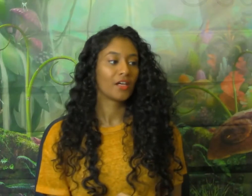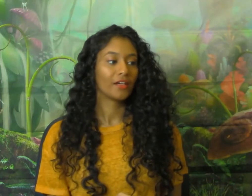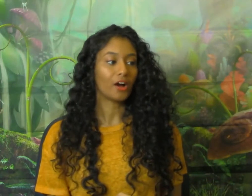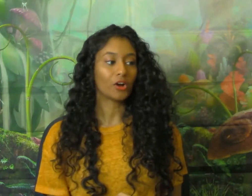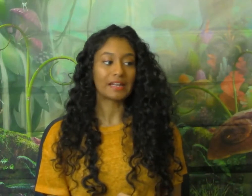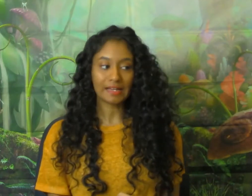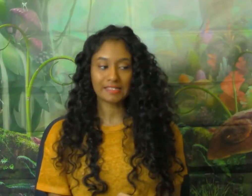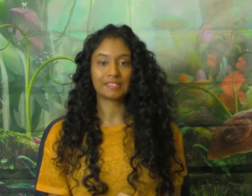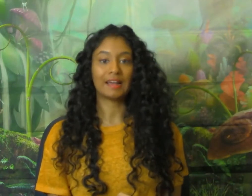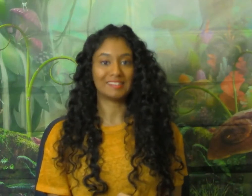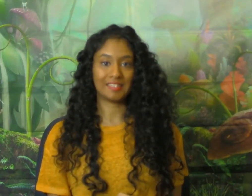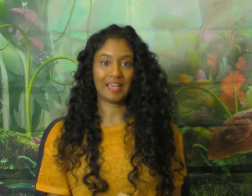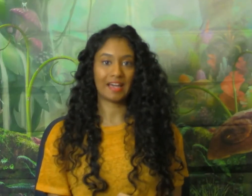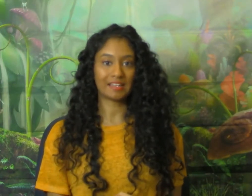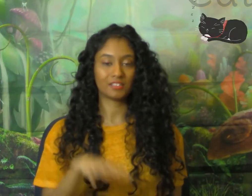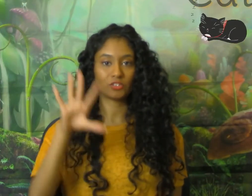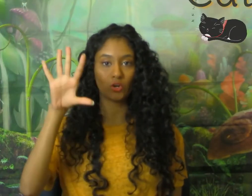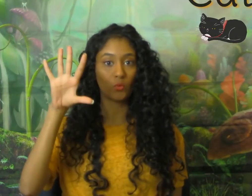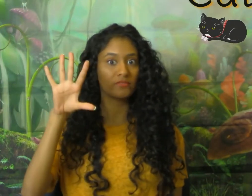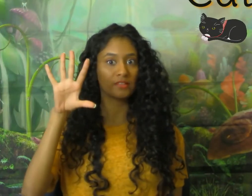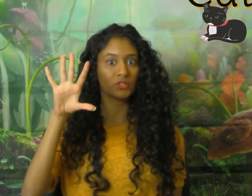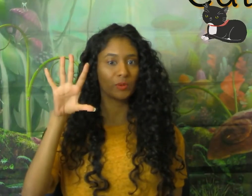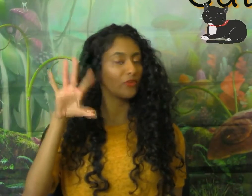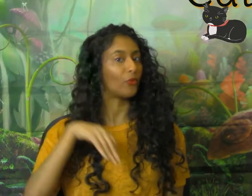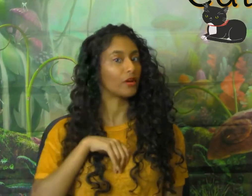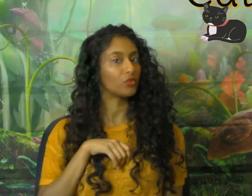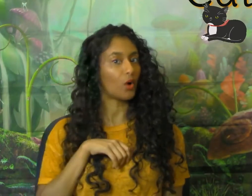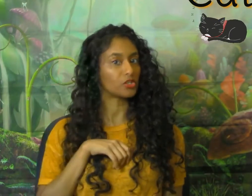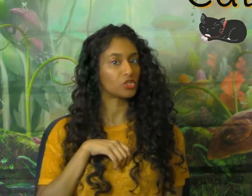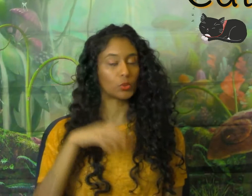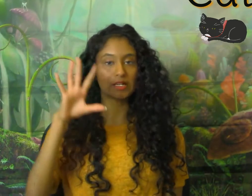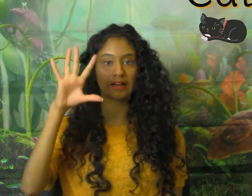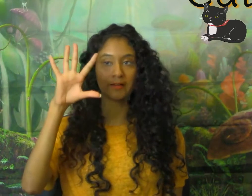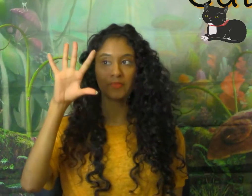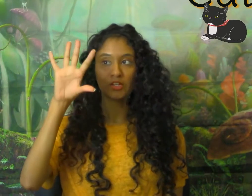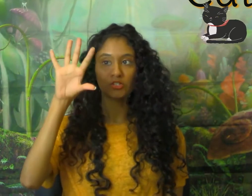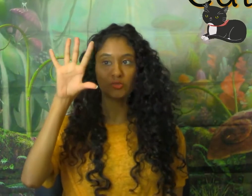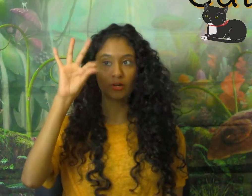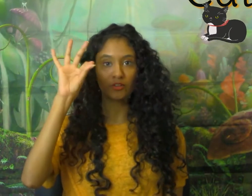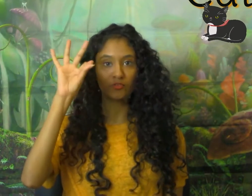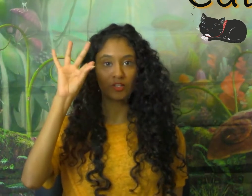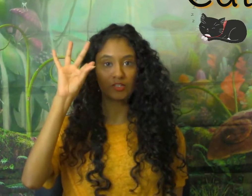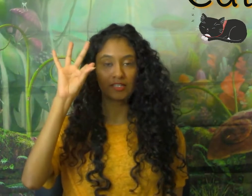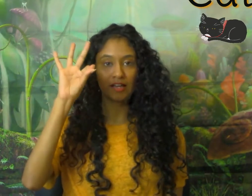Our next sign is cat. So we've done this one before if you watch story time. So you bring your fingers together